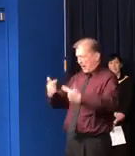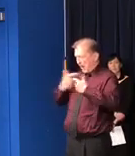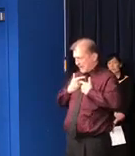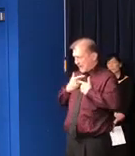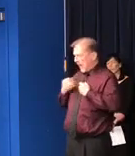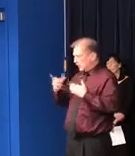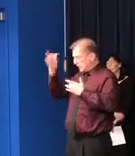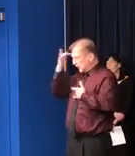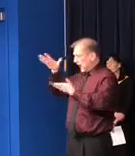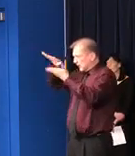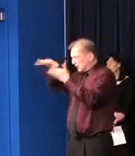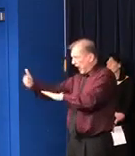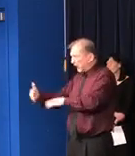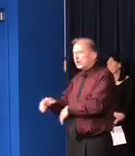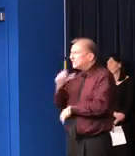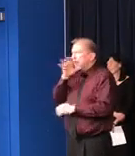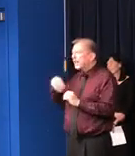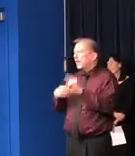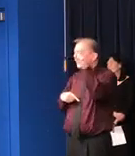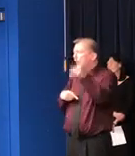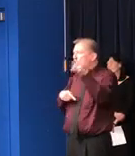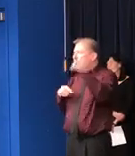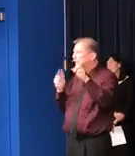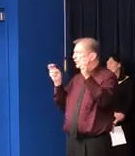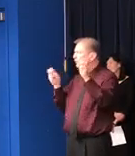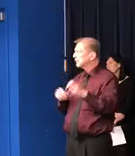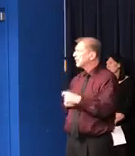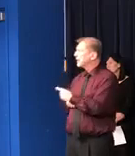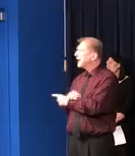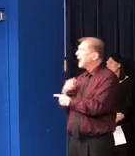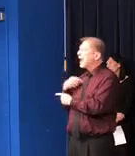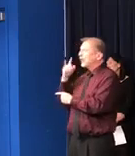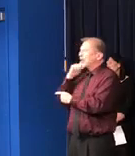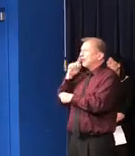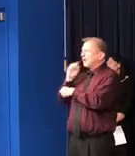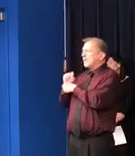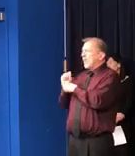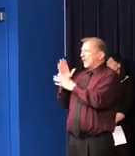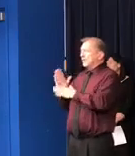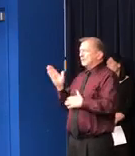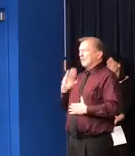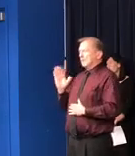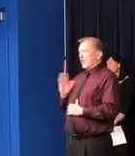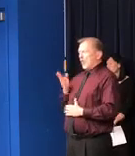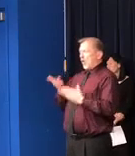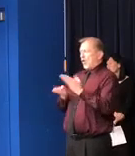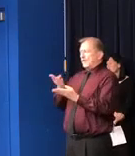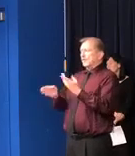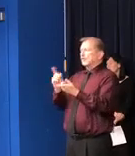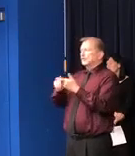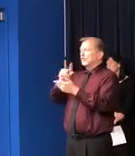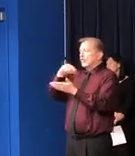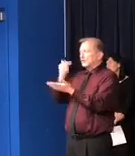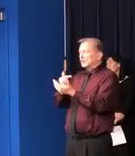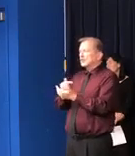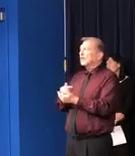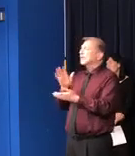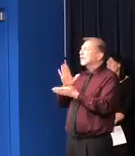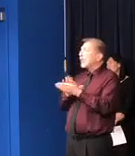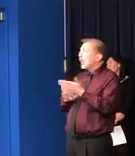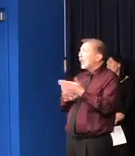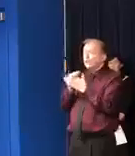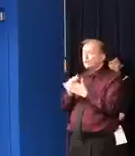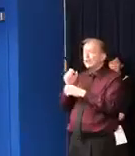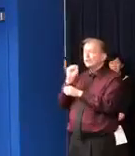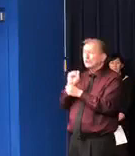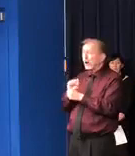and dying. I'm hearing employers are withdrawing job offers to would-be graduates. What is happening with college and high school seniors hoping